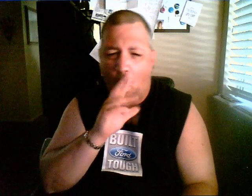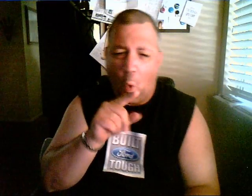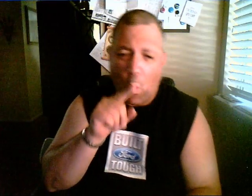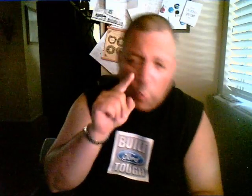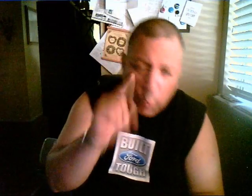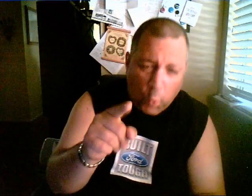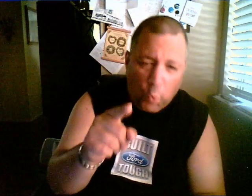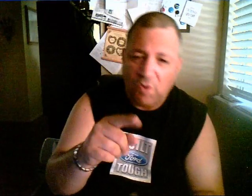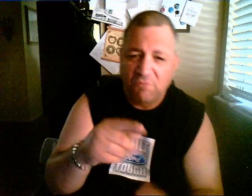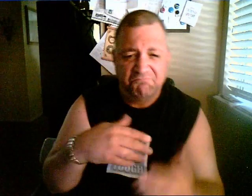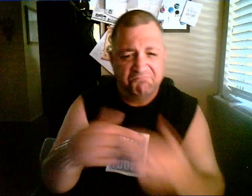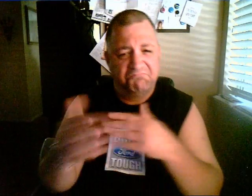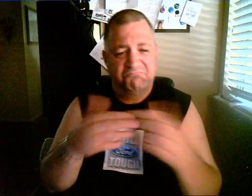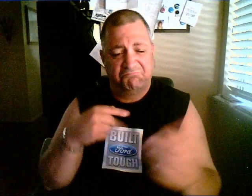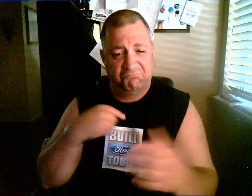I'm really good.